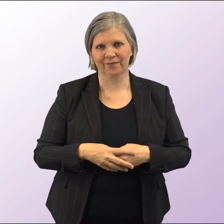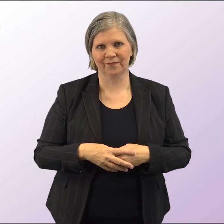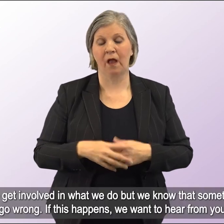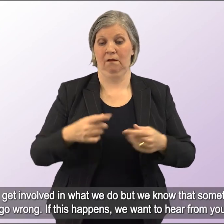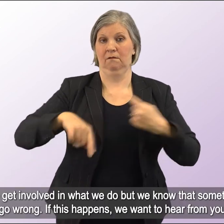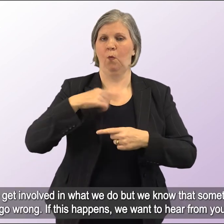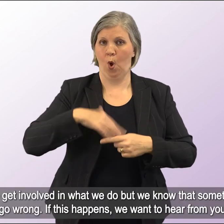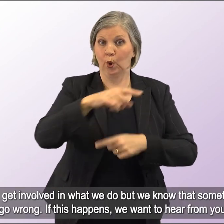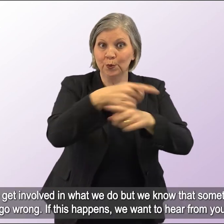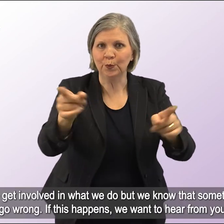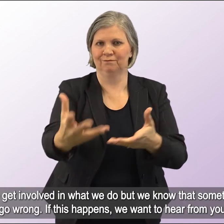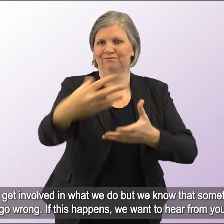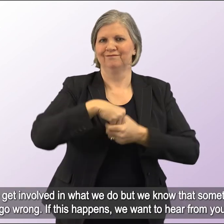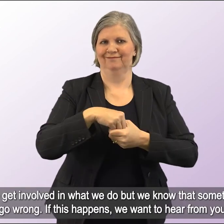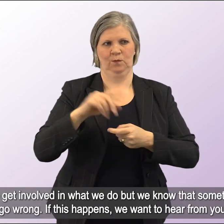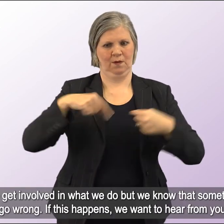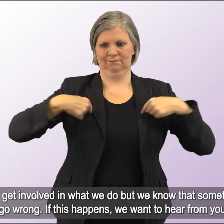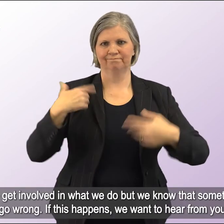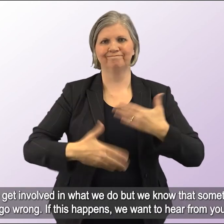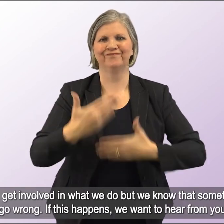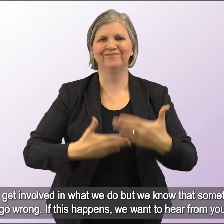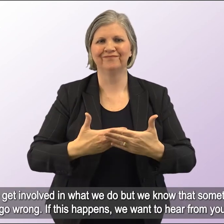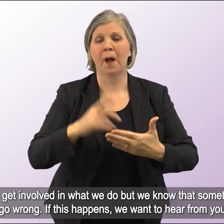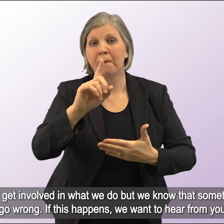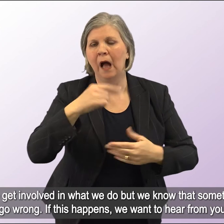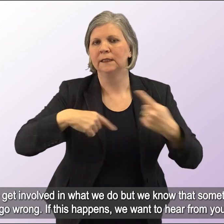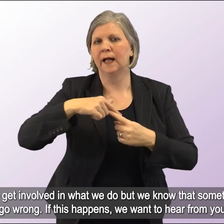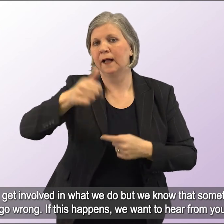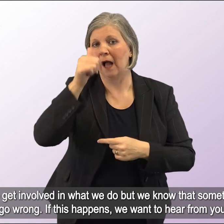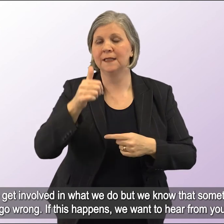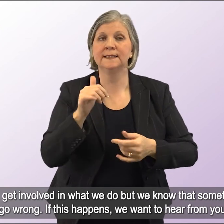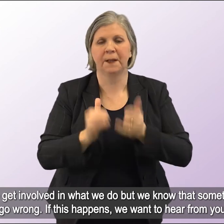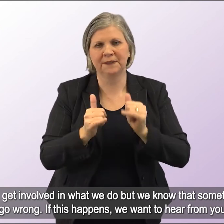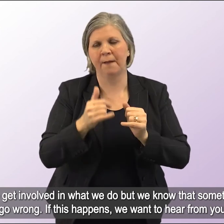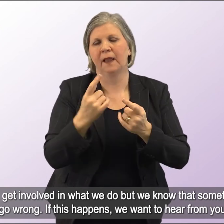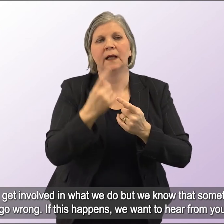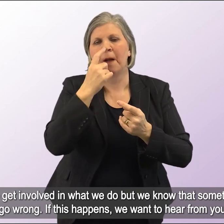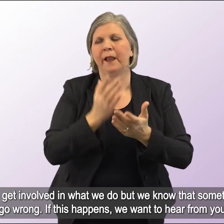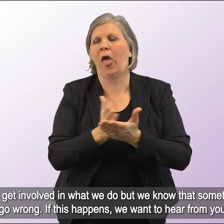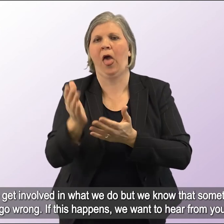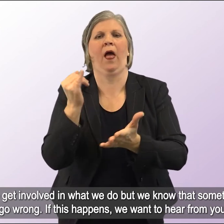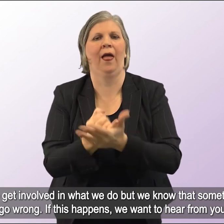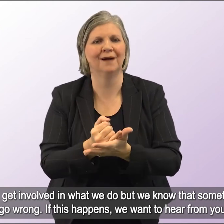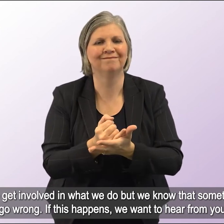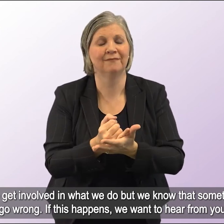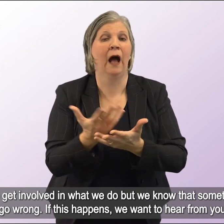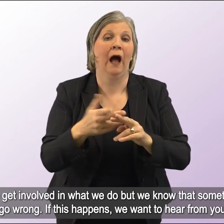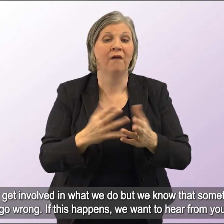We want you to get involved in what we do But we know that sometimes things may go wrong If this happens, we want to hear